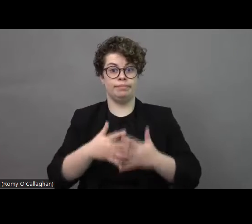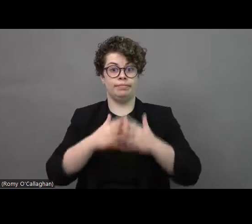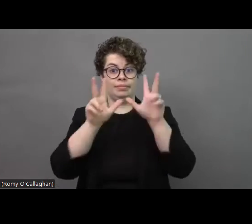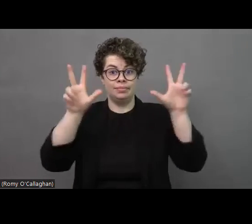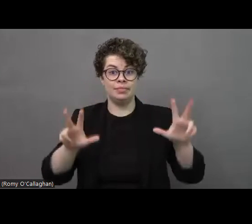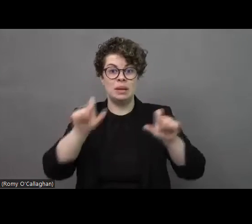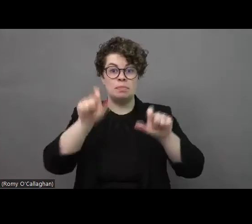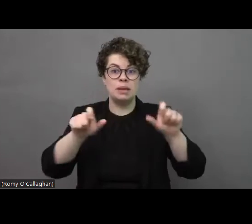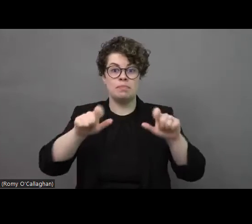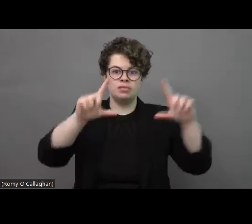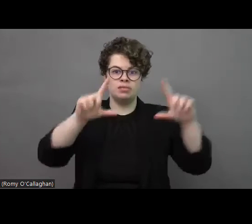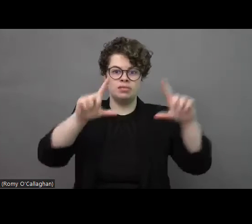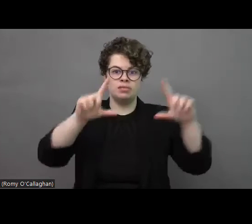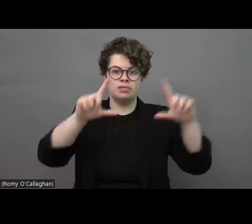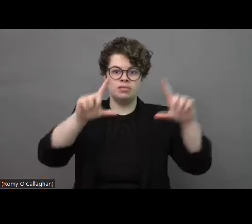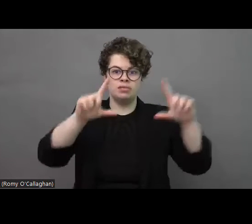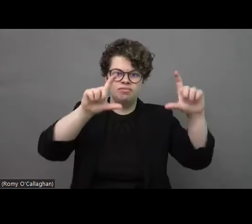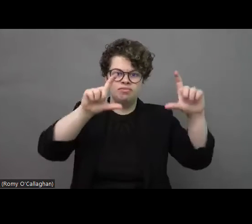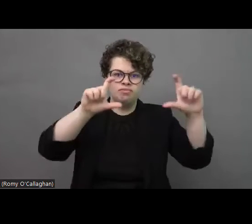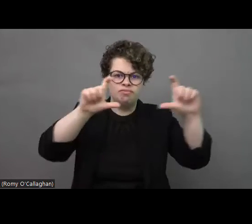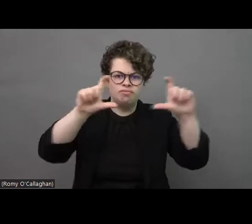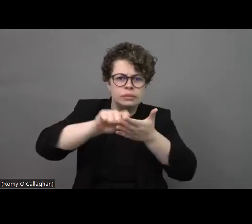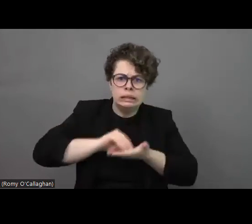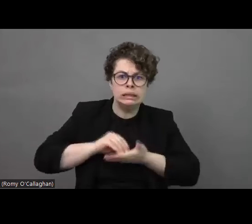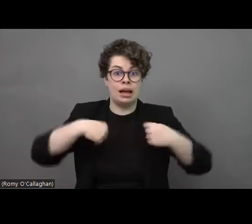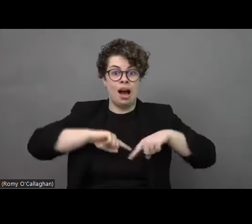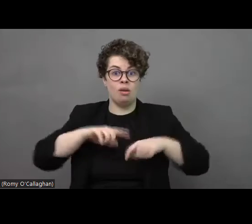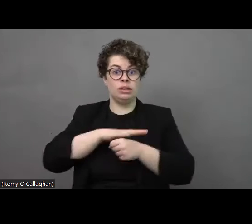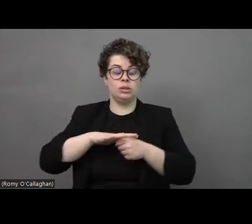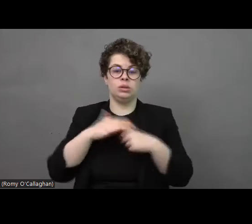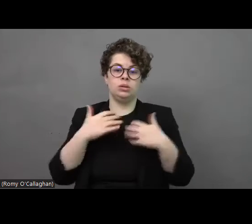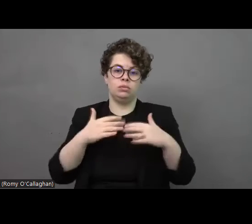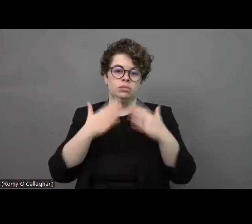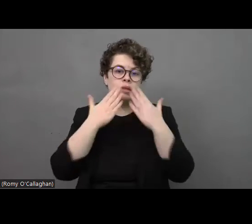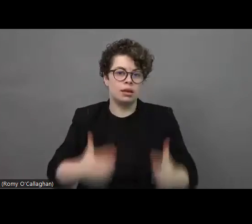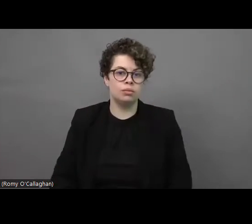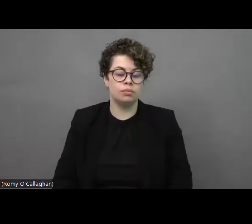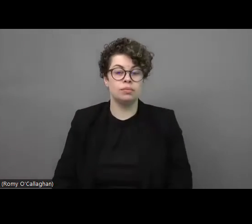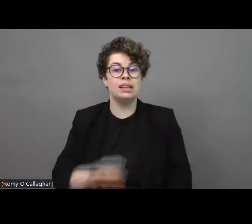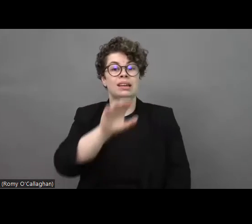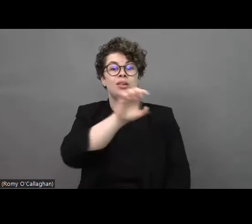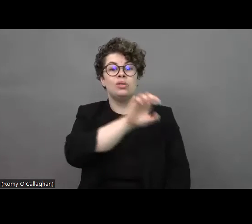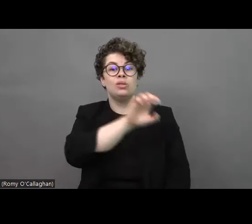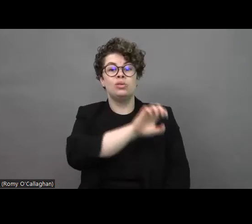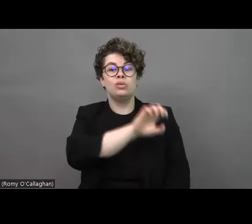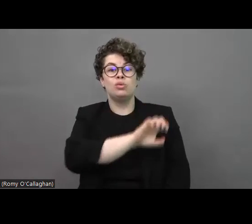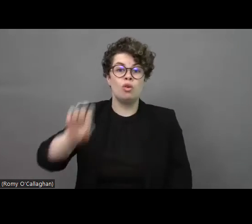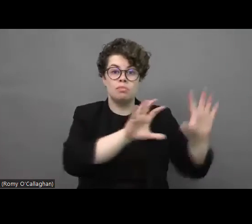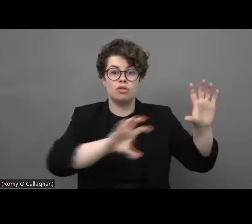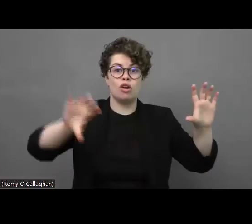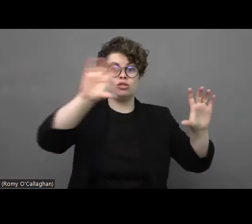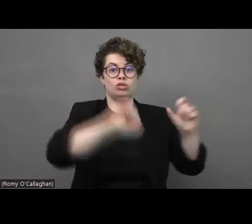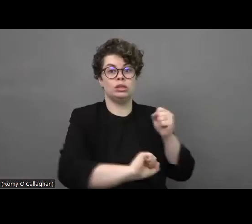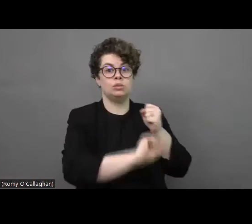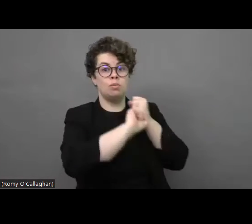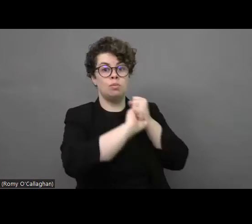And I'm very grateful for the kind support that is given by all European partners that we know.